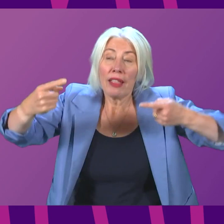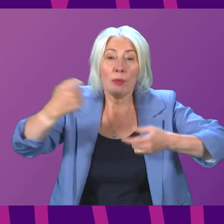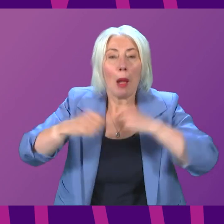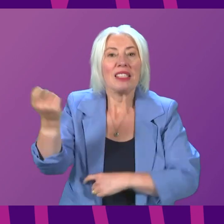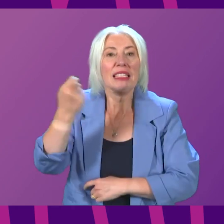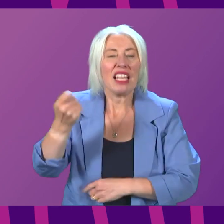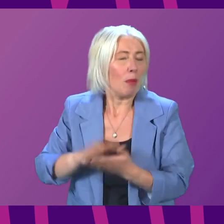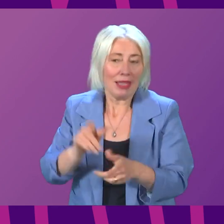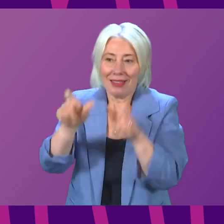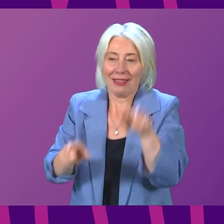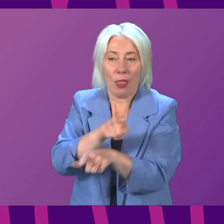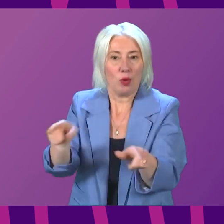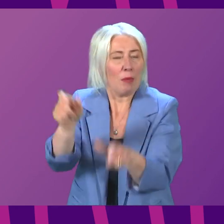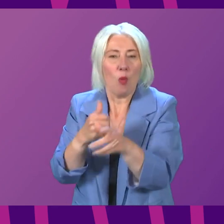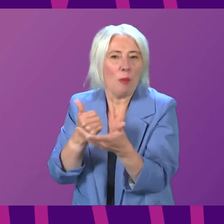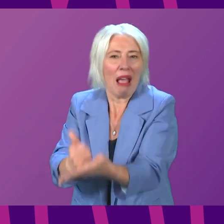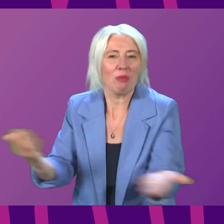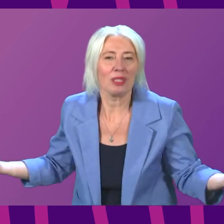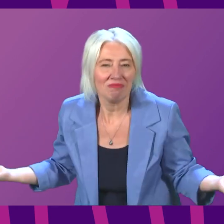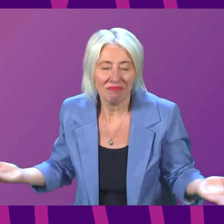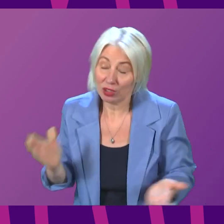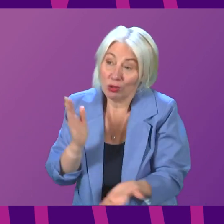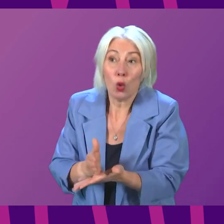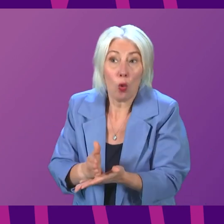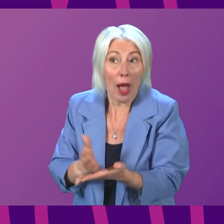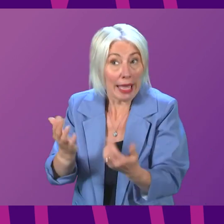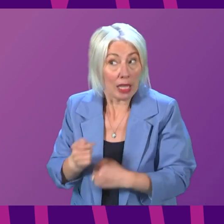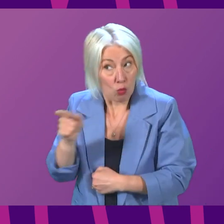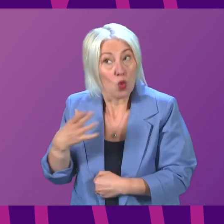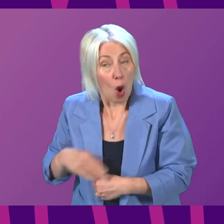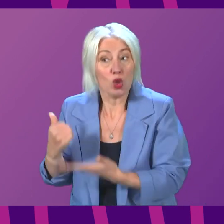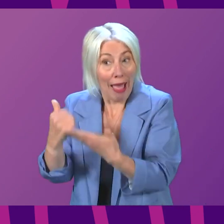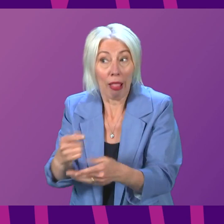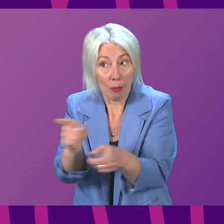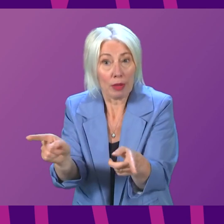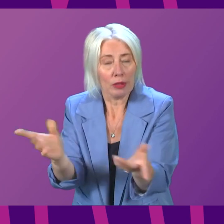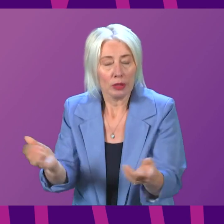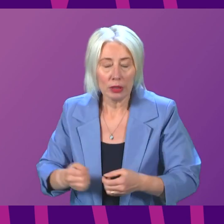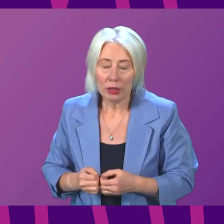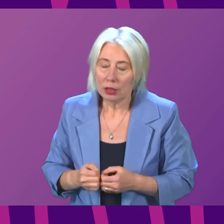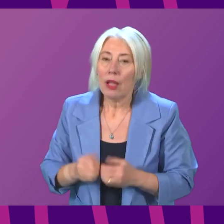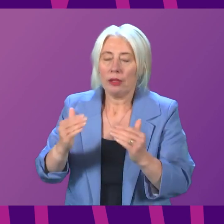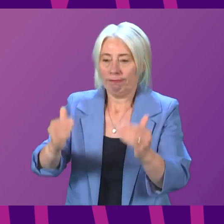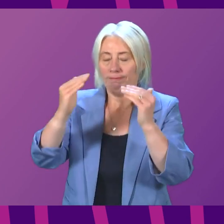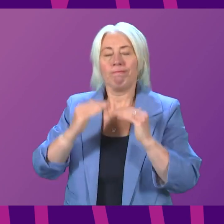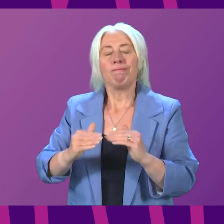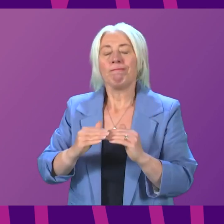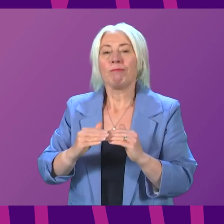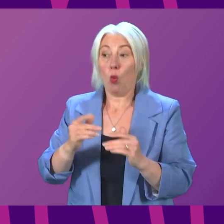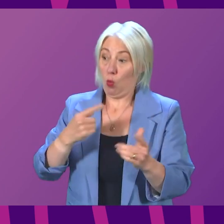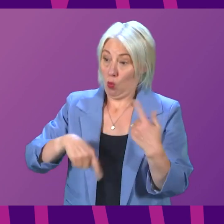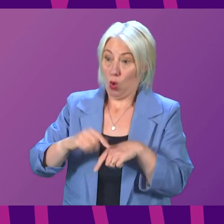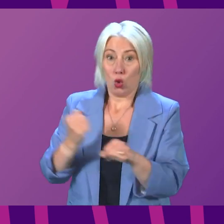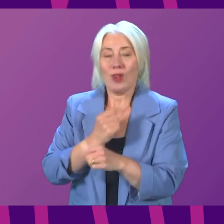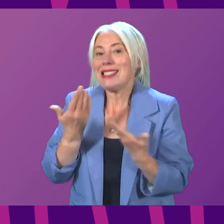do not help tenants in the way that I accept the Member absolutely wants to. And then, coming on to the issue of what we are doing